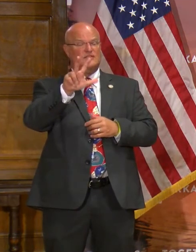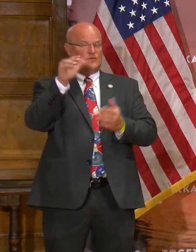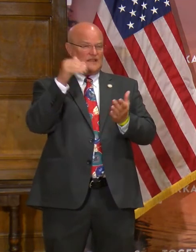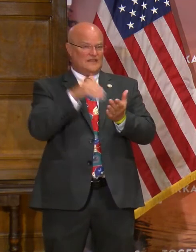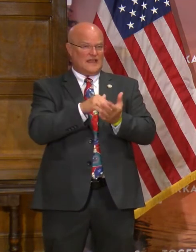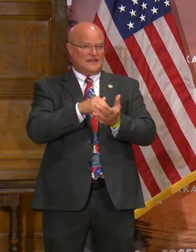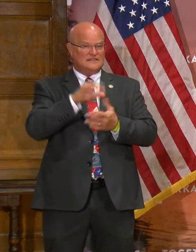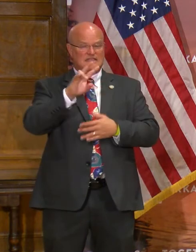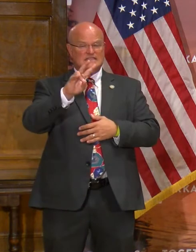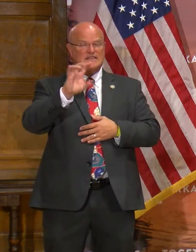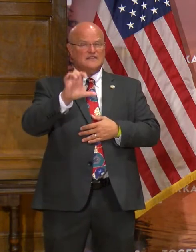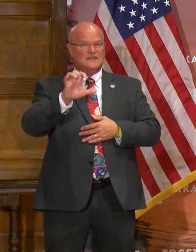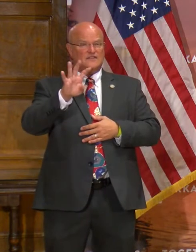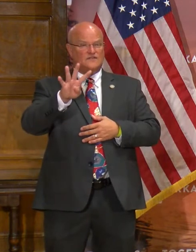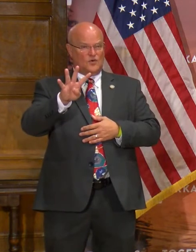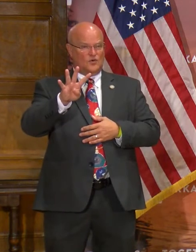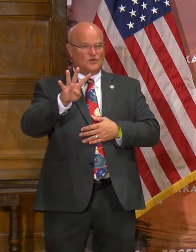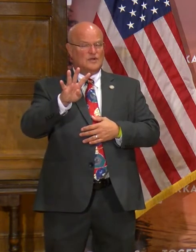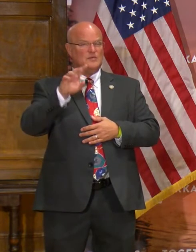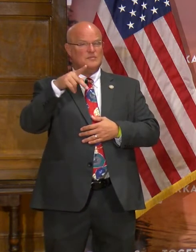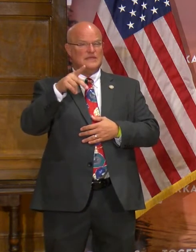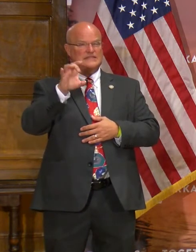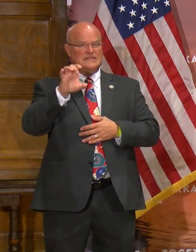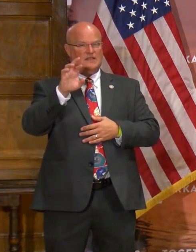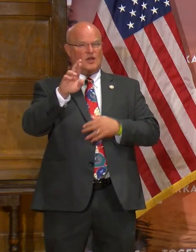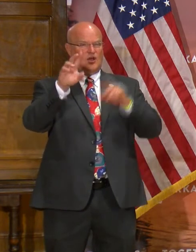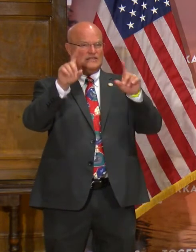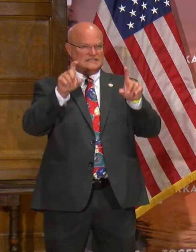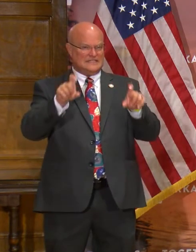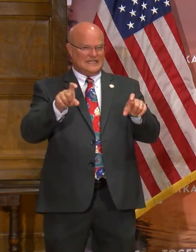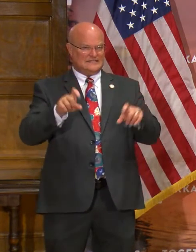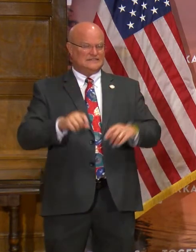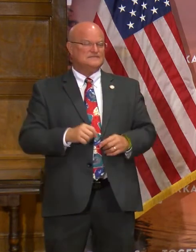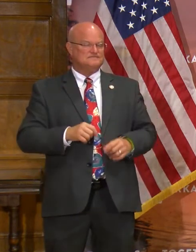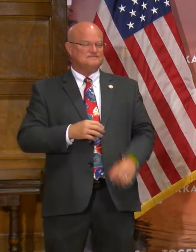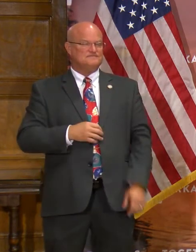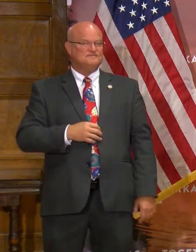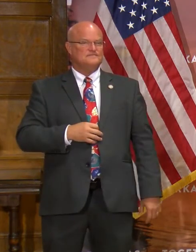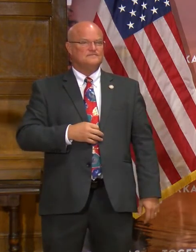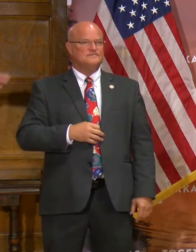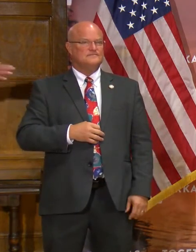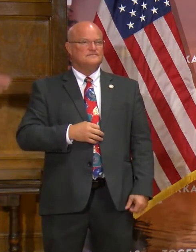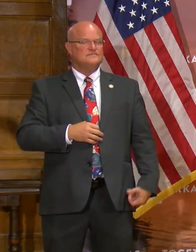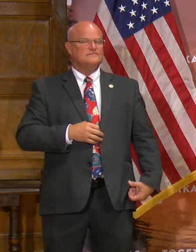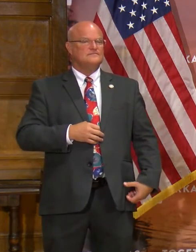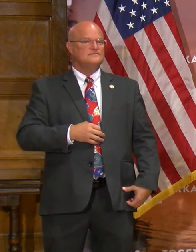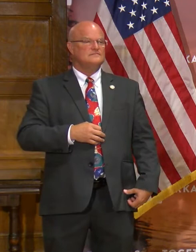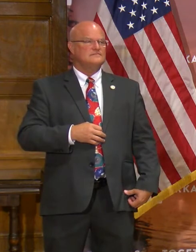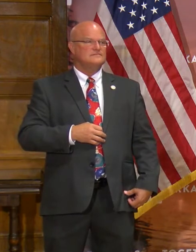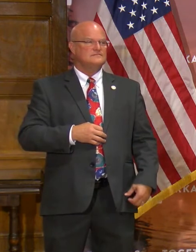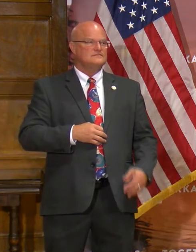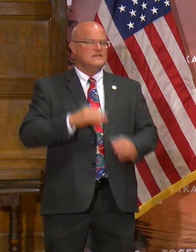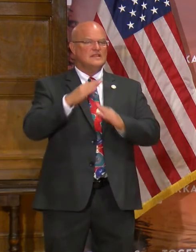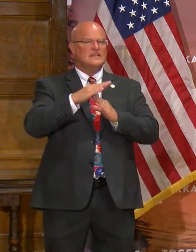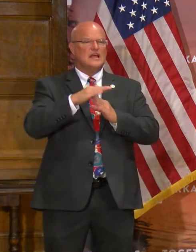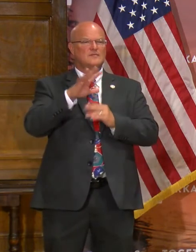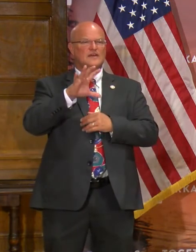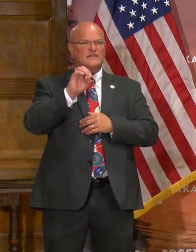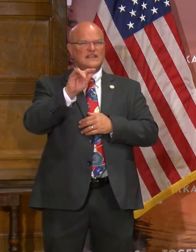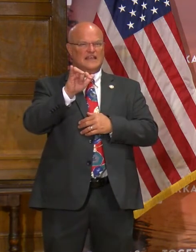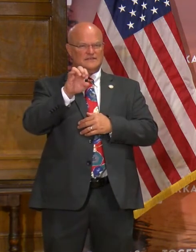,704 PCR test results. Could you give the top five counties?